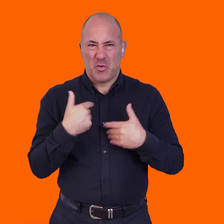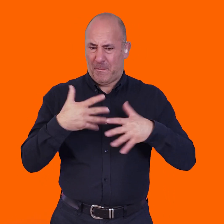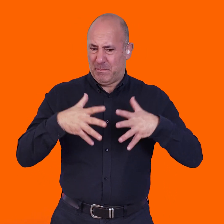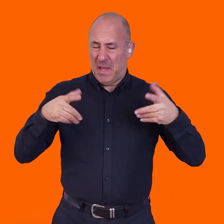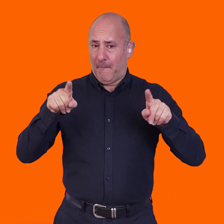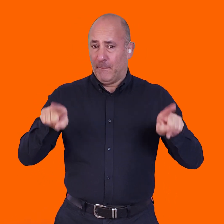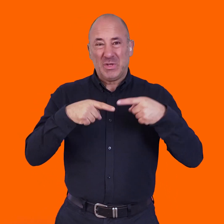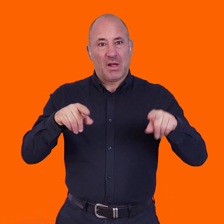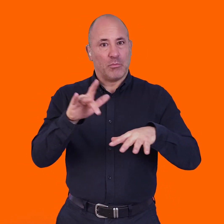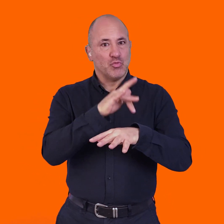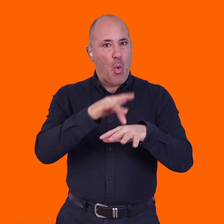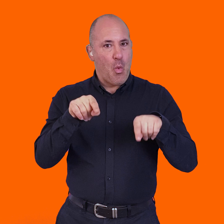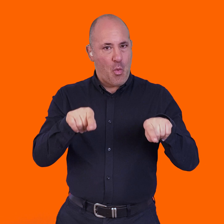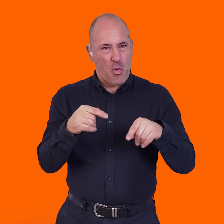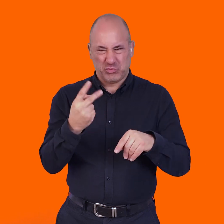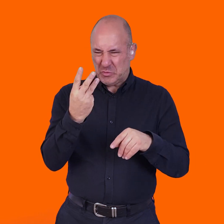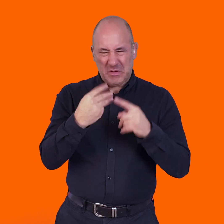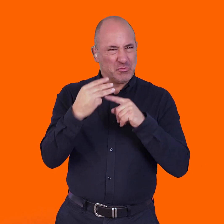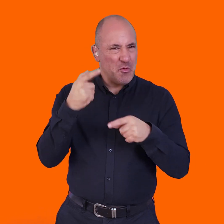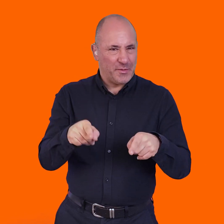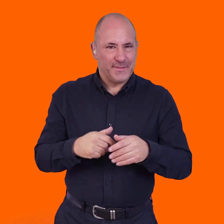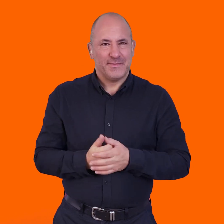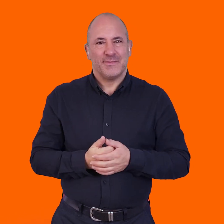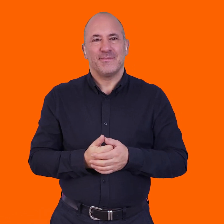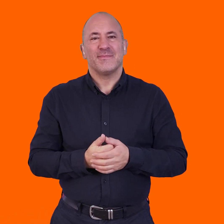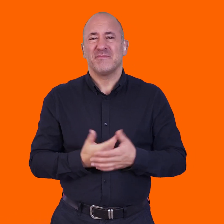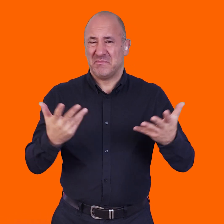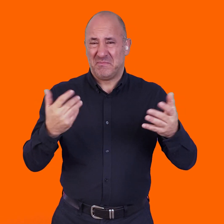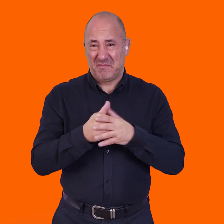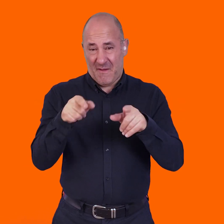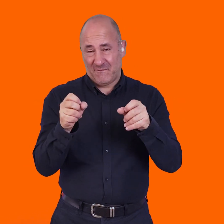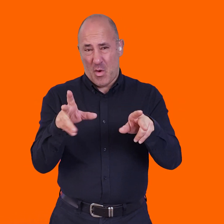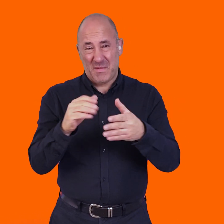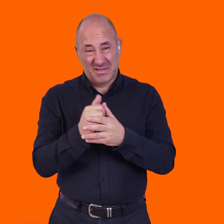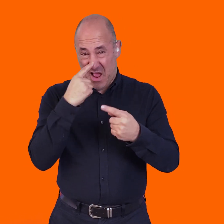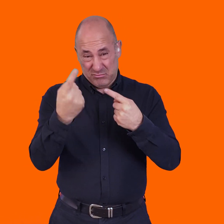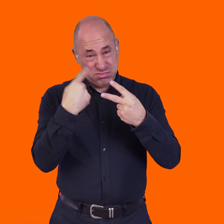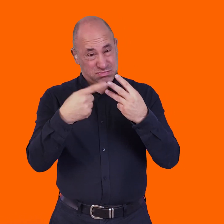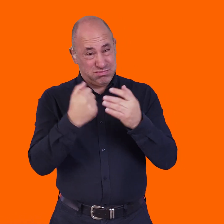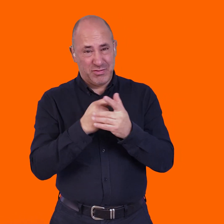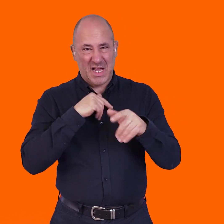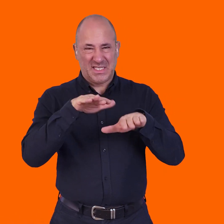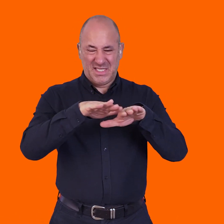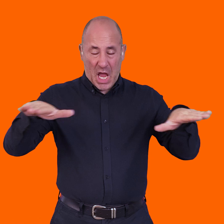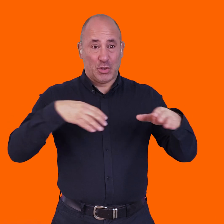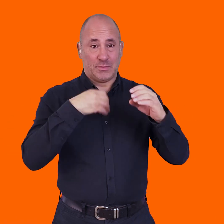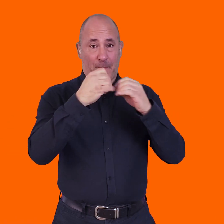ago, which is a big scale musical. Now, you can do a lot in that format and we can